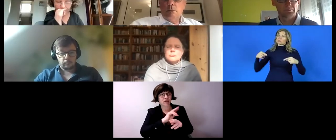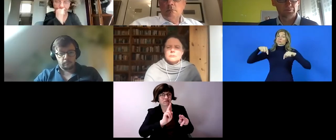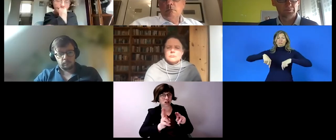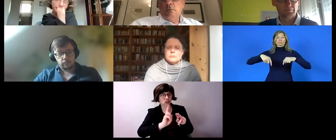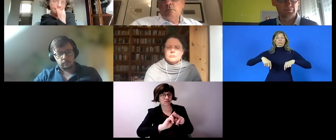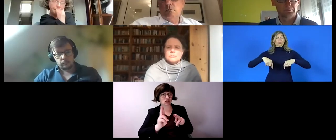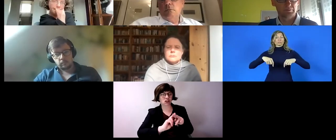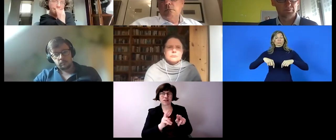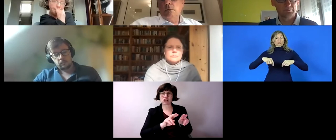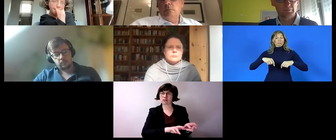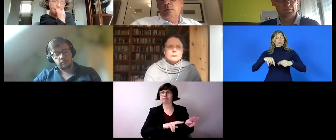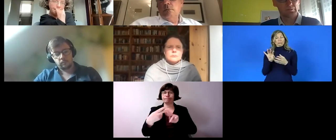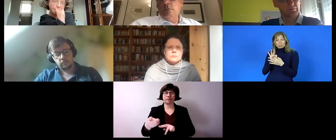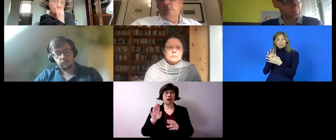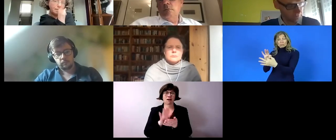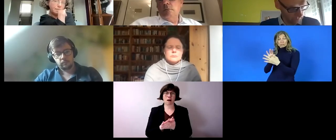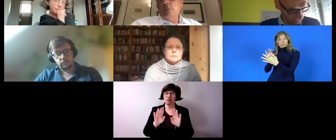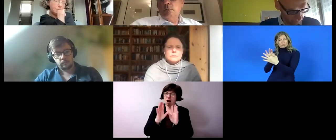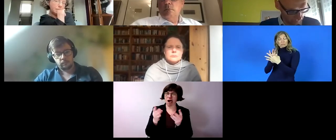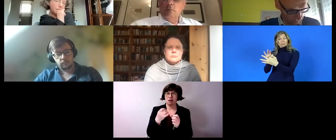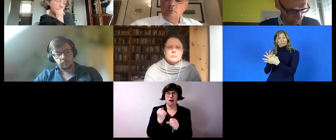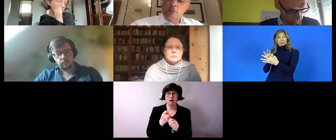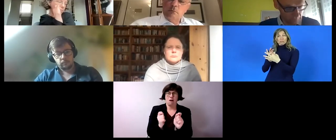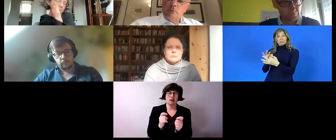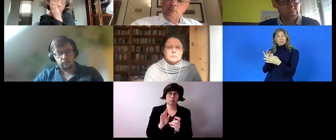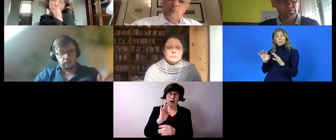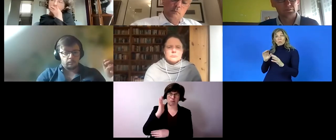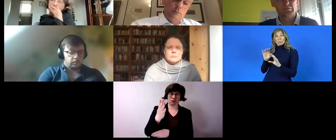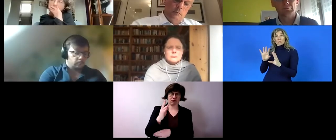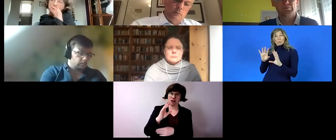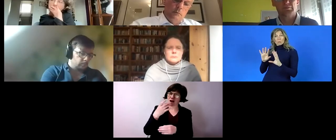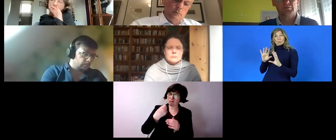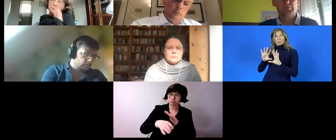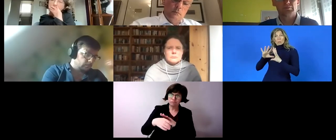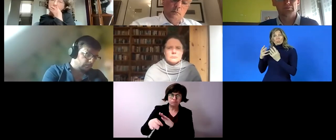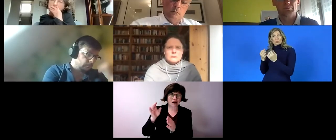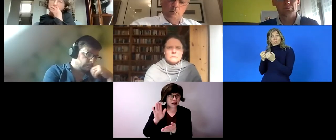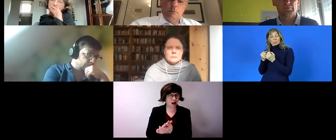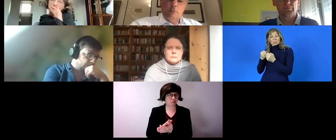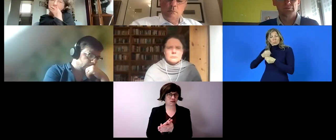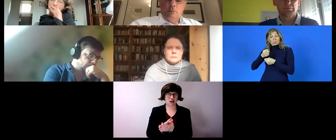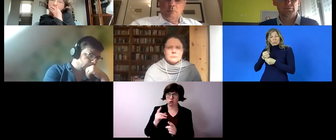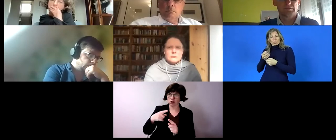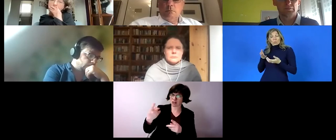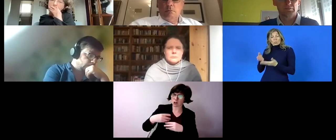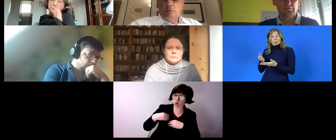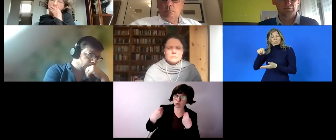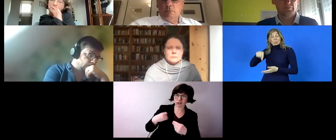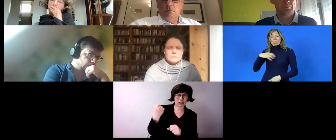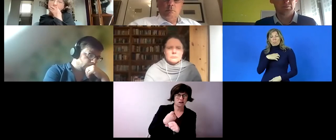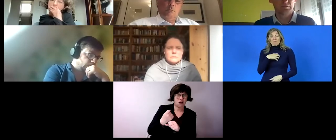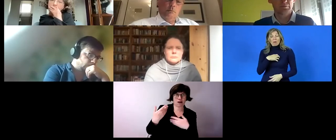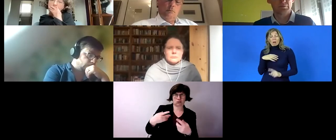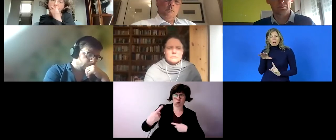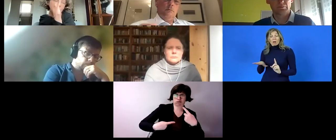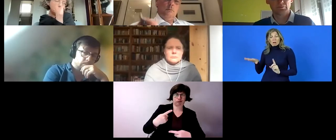a very close cooperation with the workshops in bavaria and that we have tried